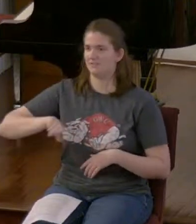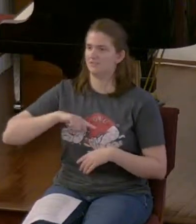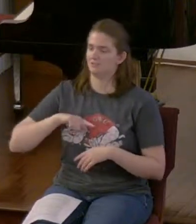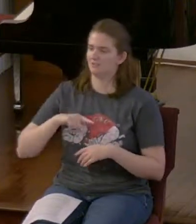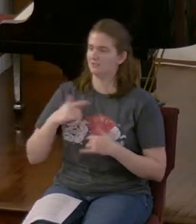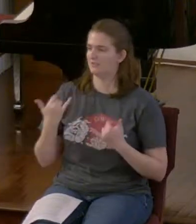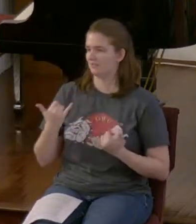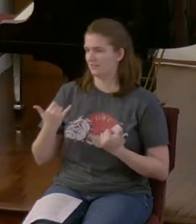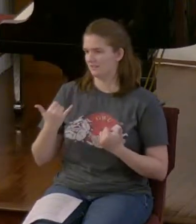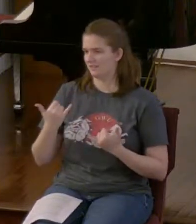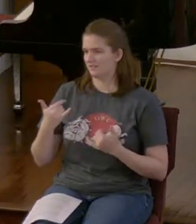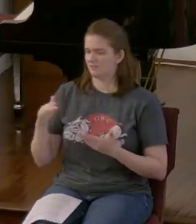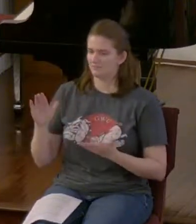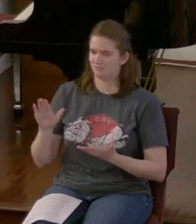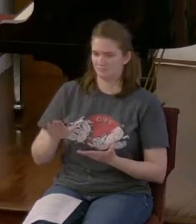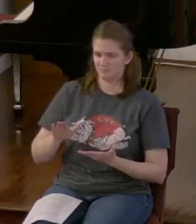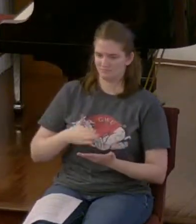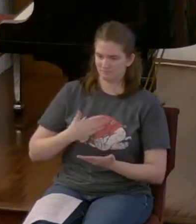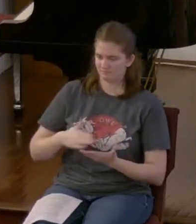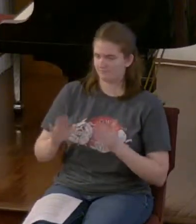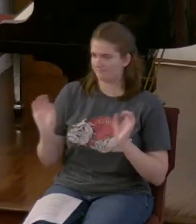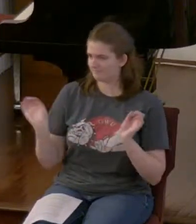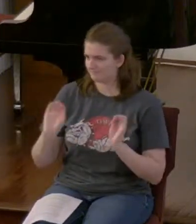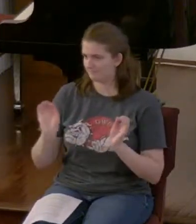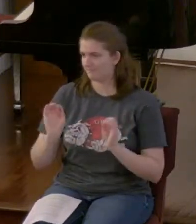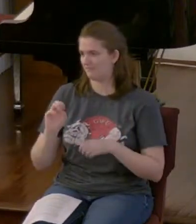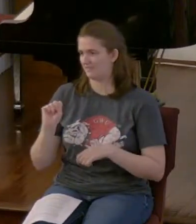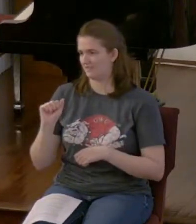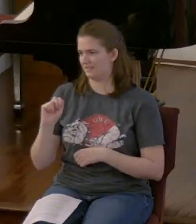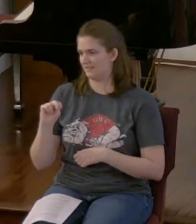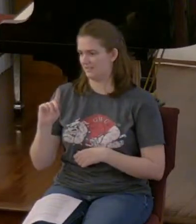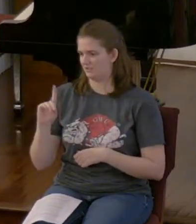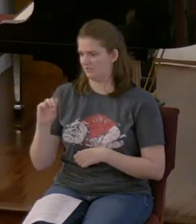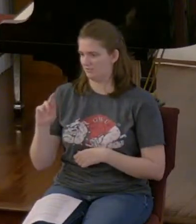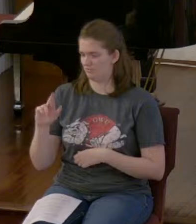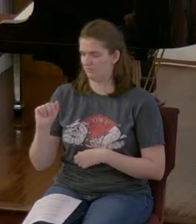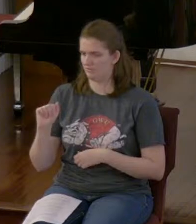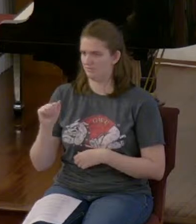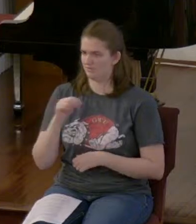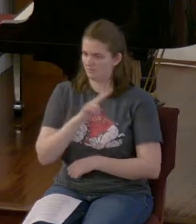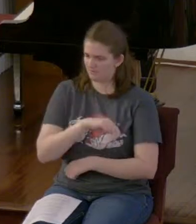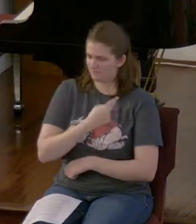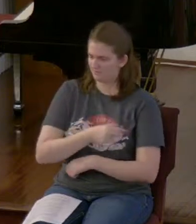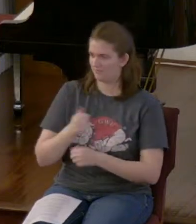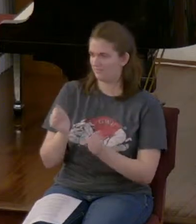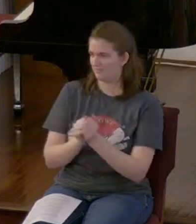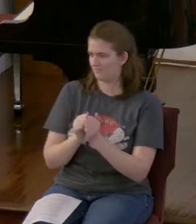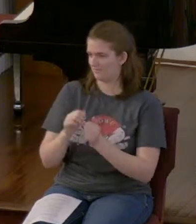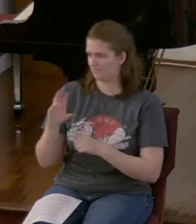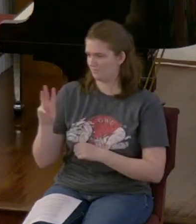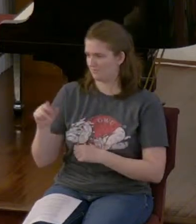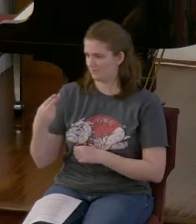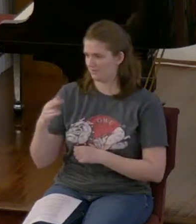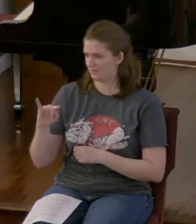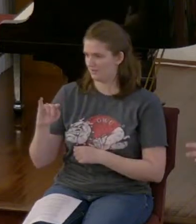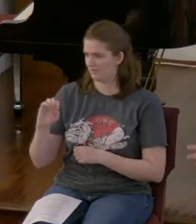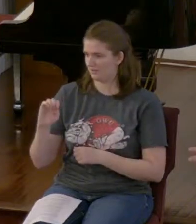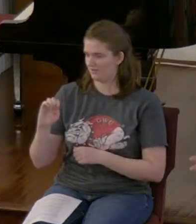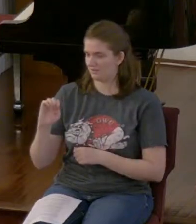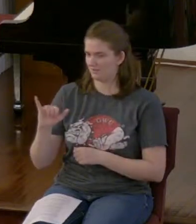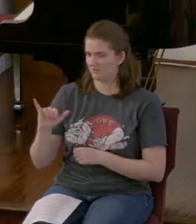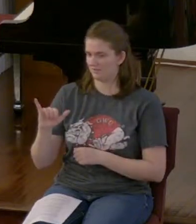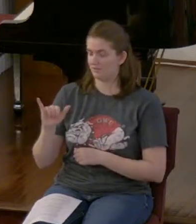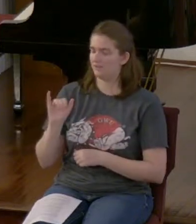Whitey had his surgery today. So Sandra is at the hospital with him. Good news is that surgery went well.